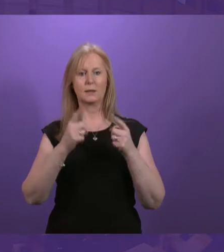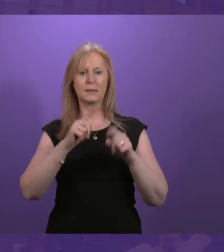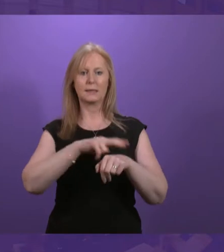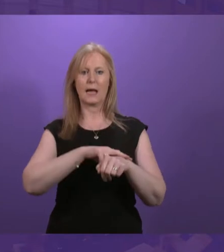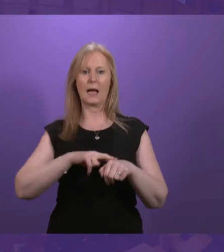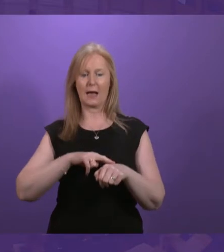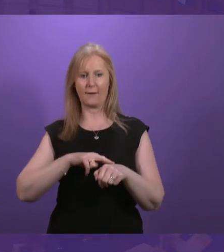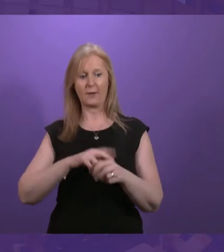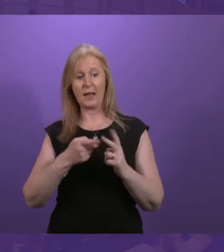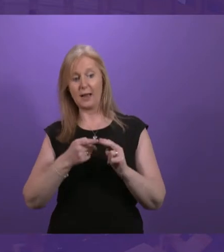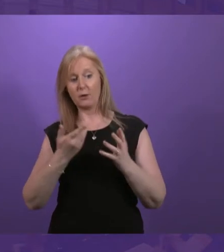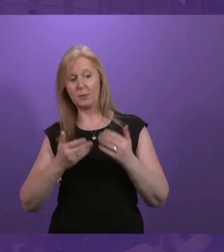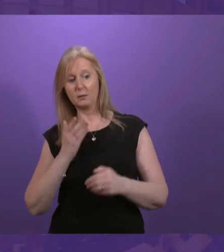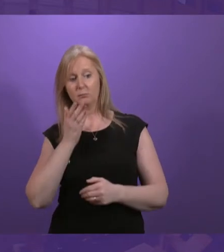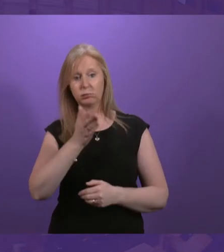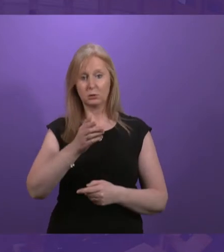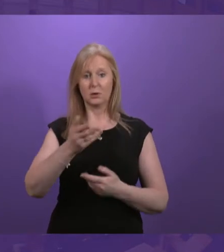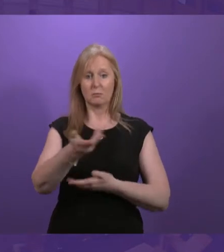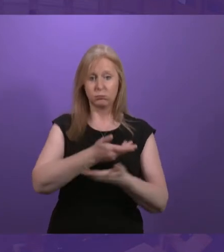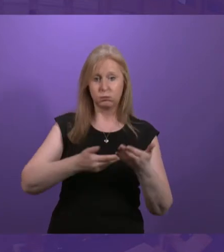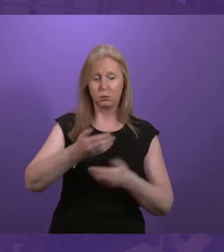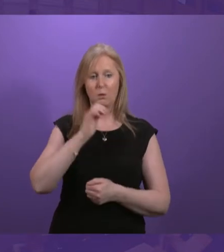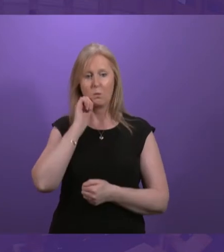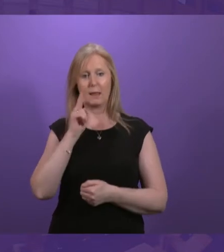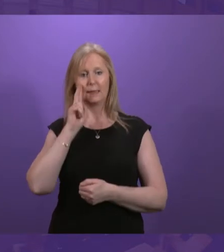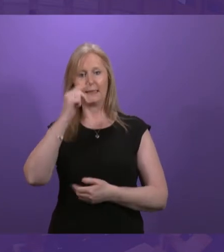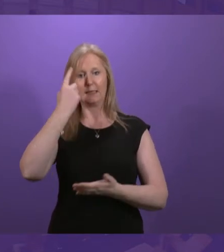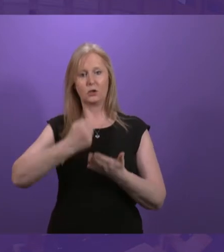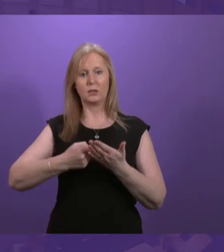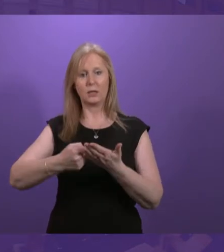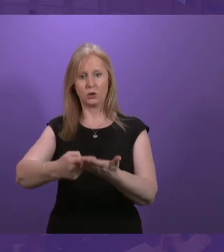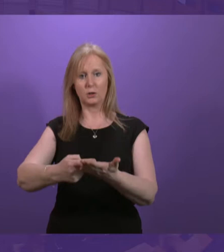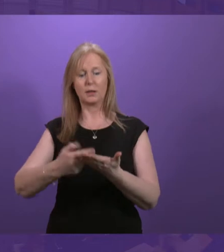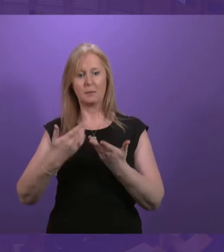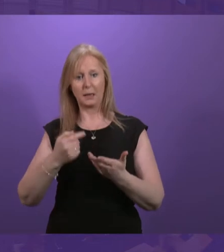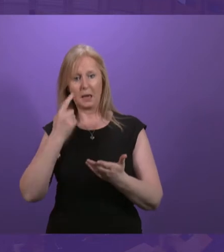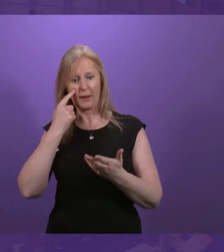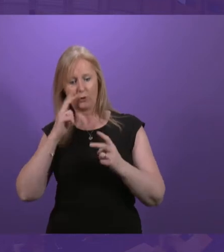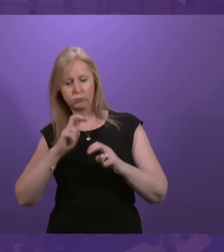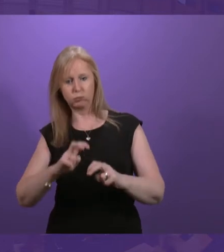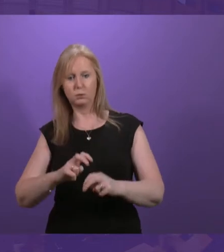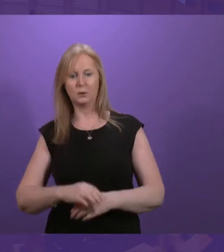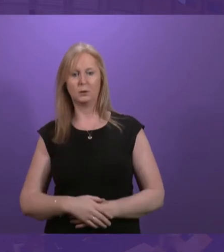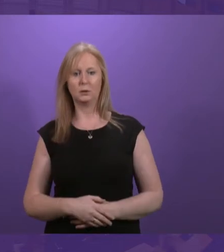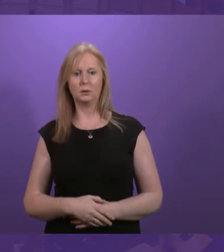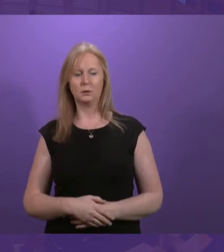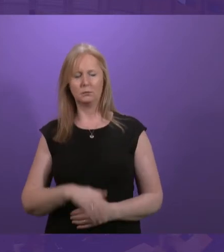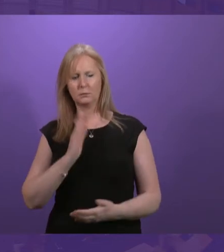Had he been through that, he would have seen some of the decision-making alternatives that we've been looking at. And genuinely, as a genuine offer